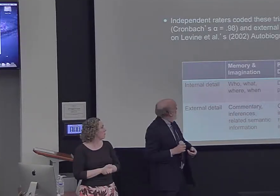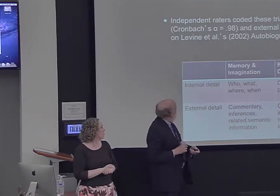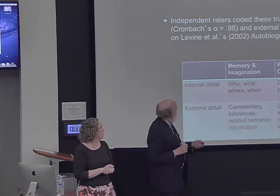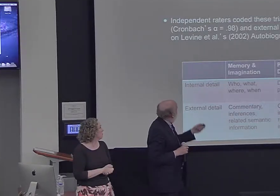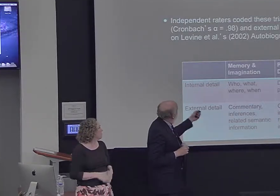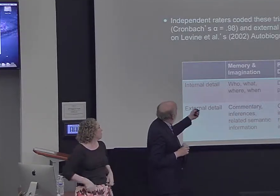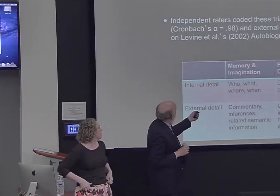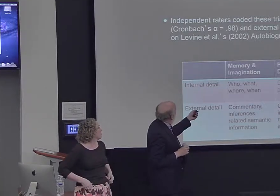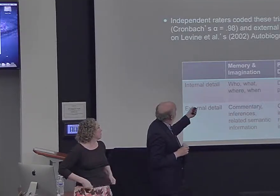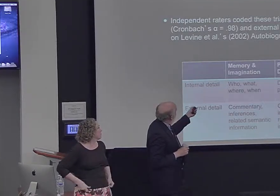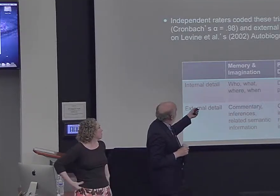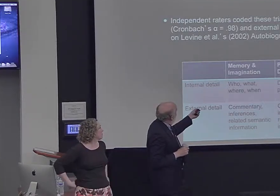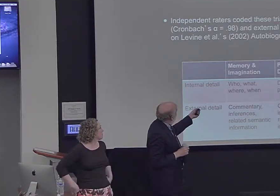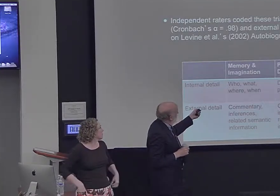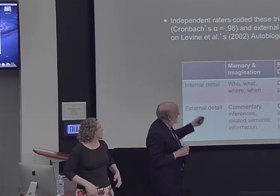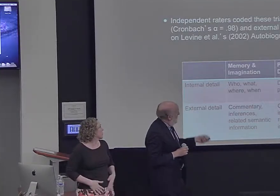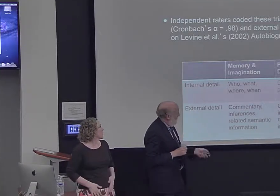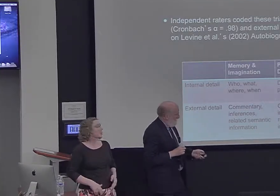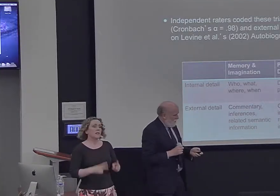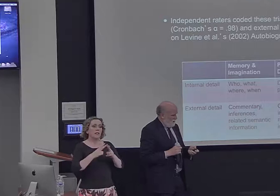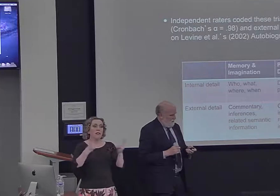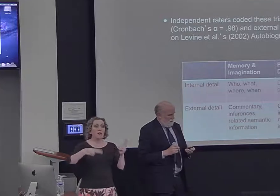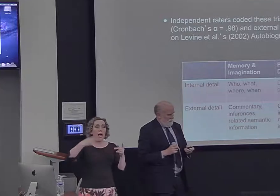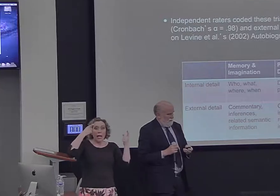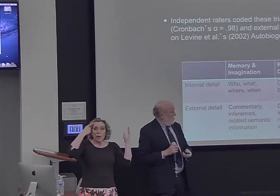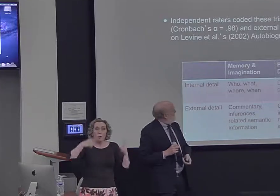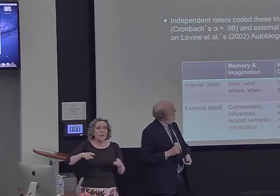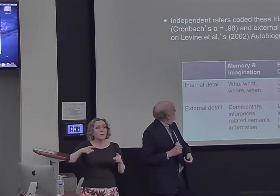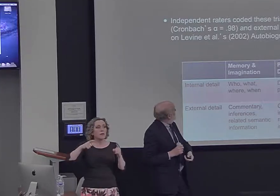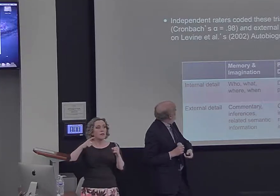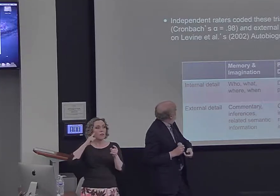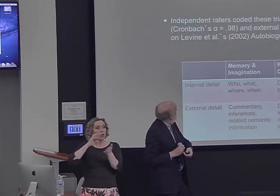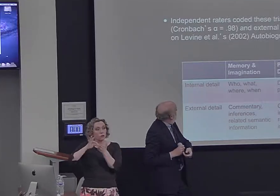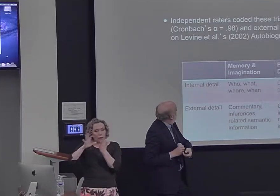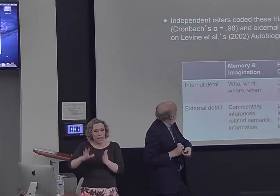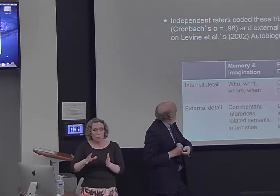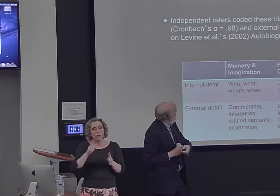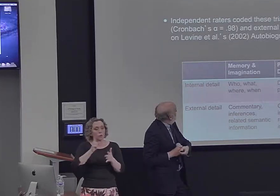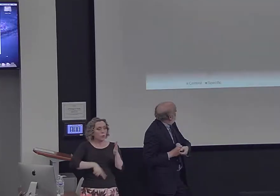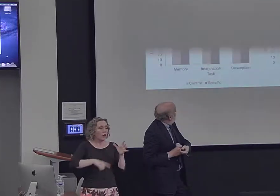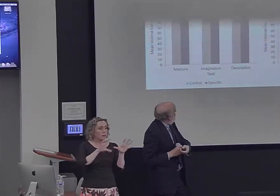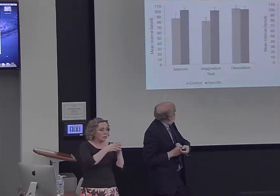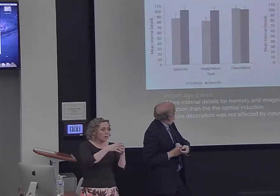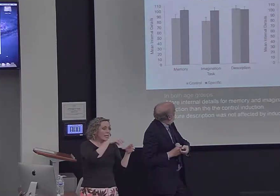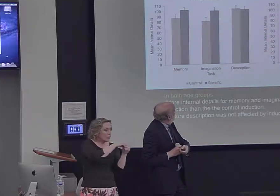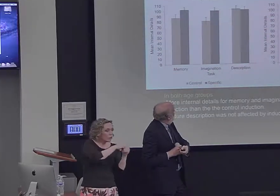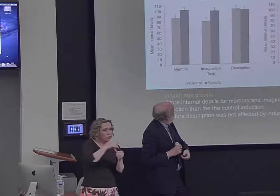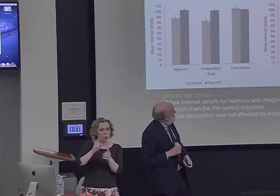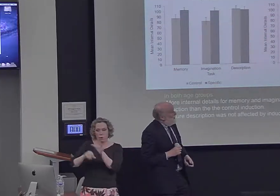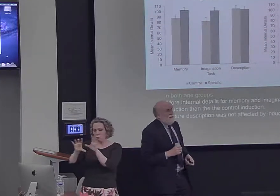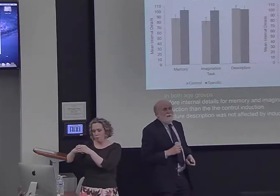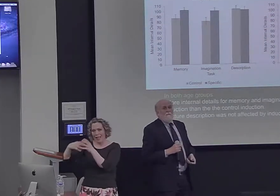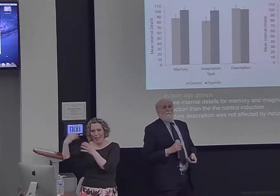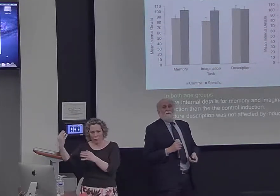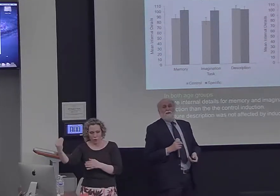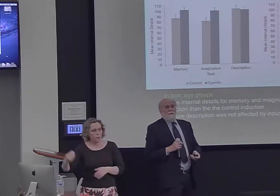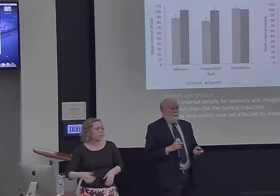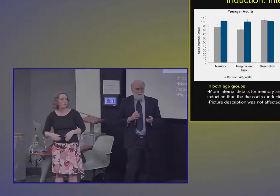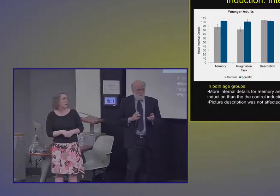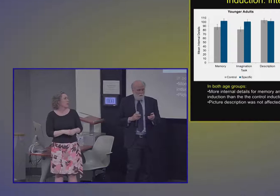we get very high agreement on what's an internal and external detail. So let's look first at the internal